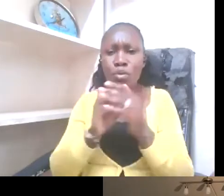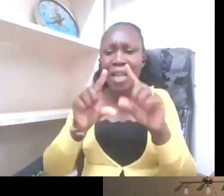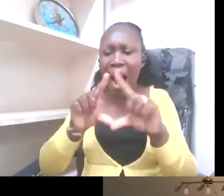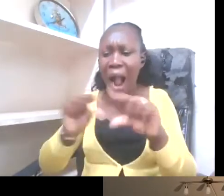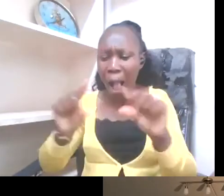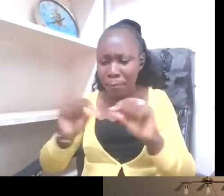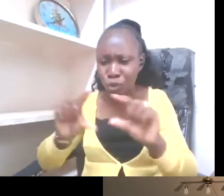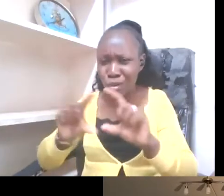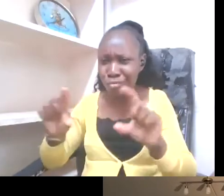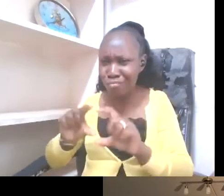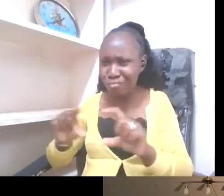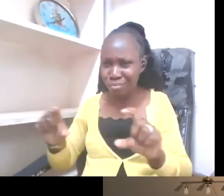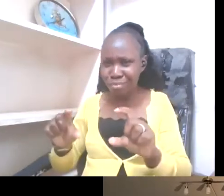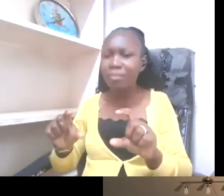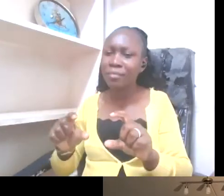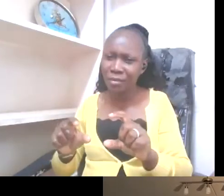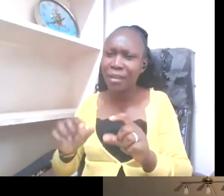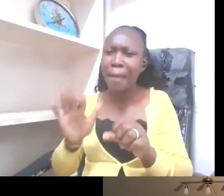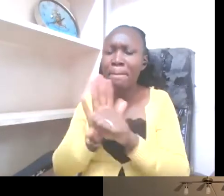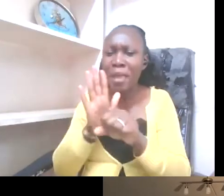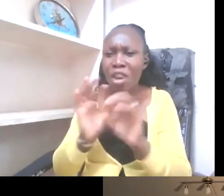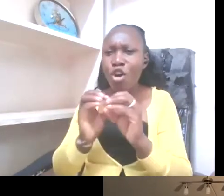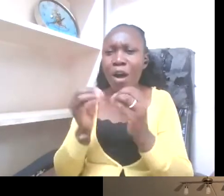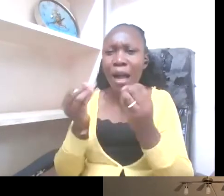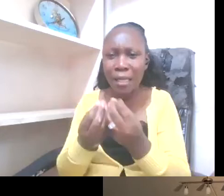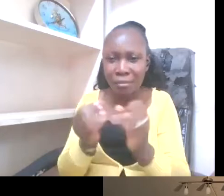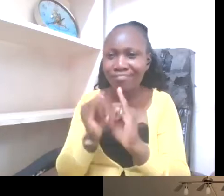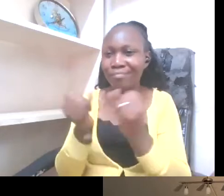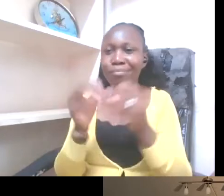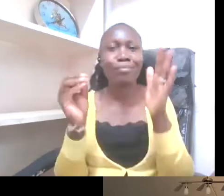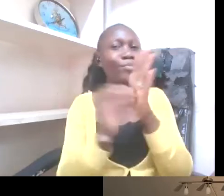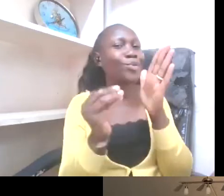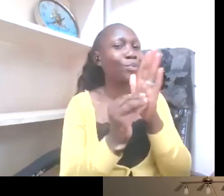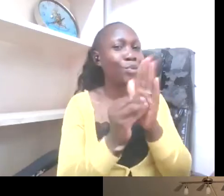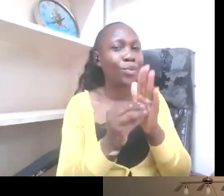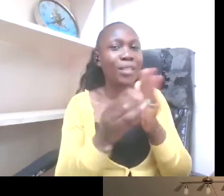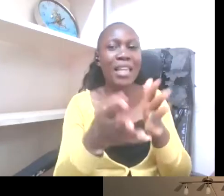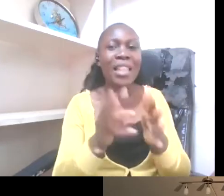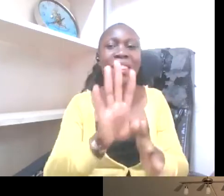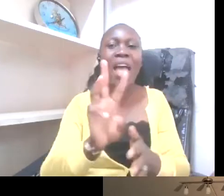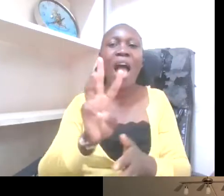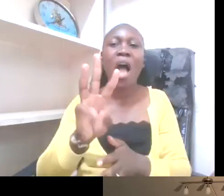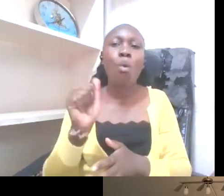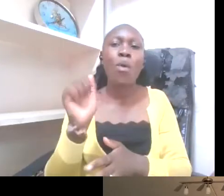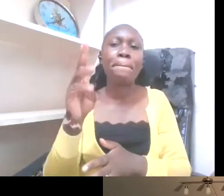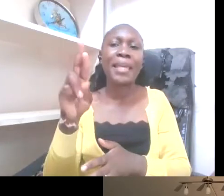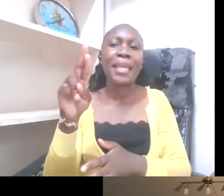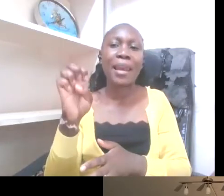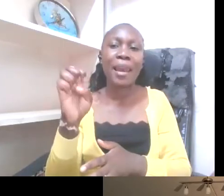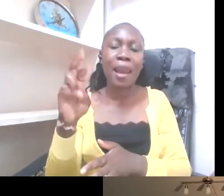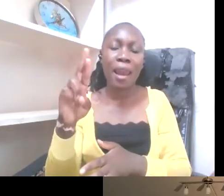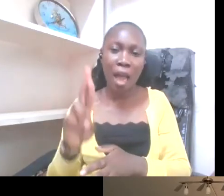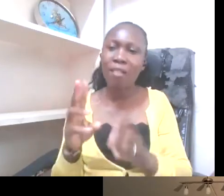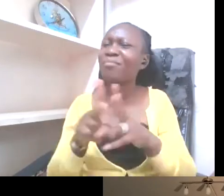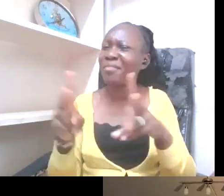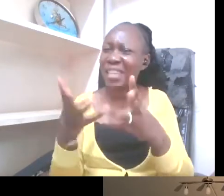default for many organizations and institutions to have in the webinars. And maybe to also employ or